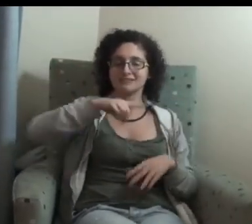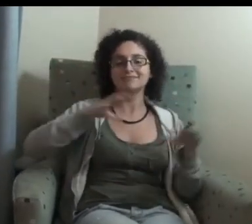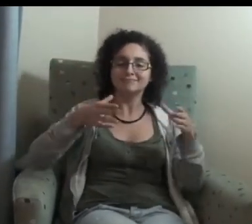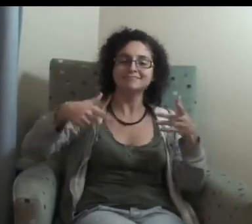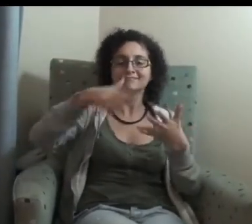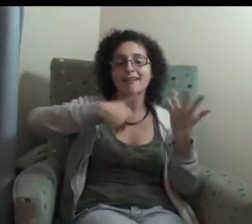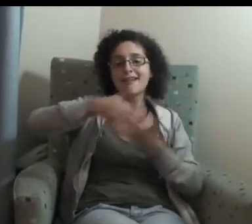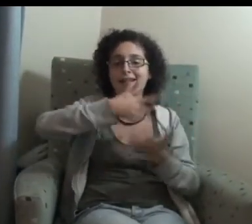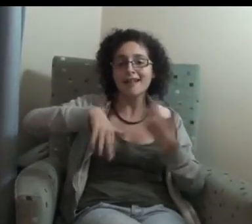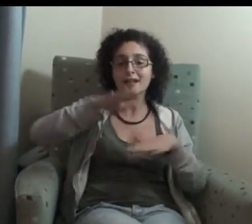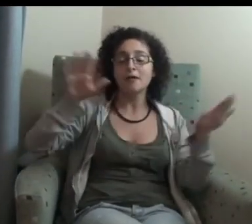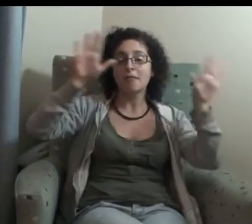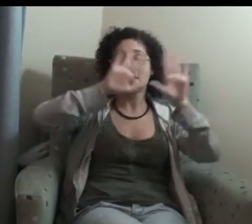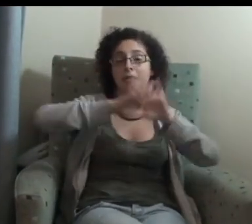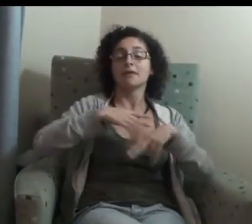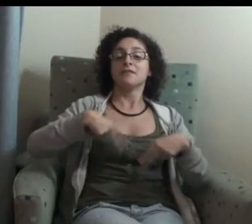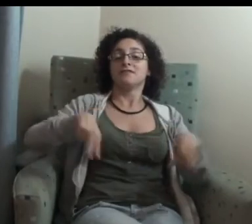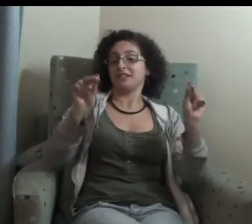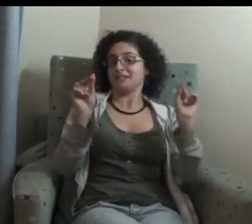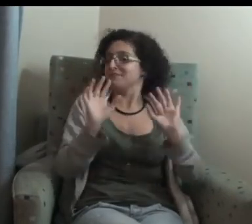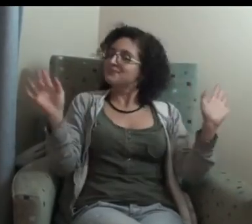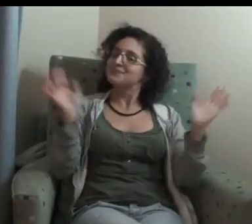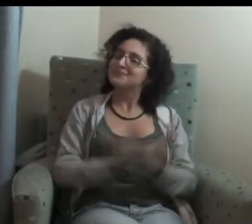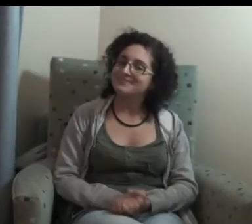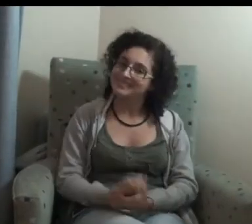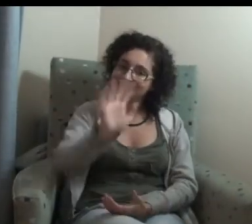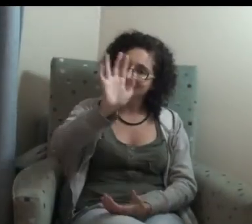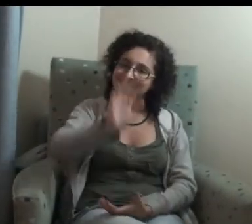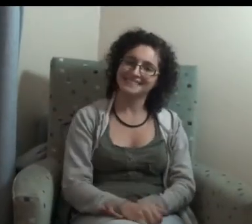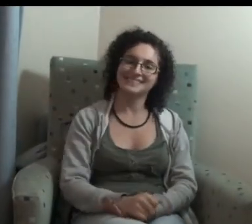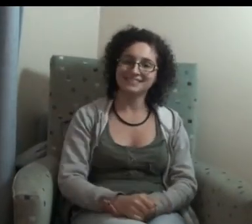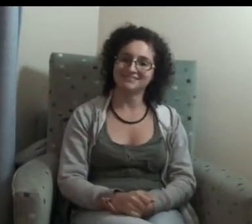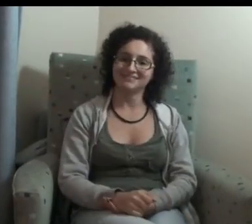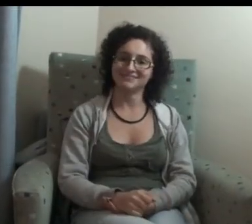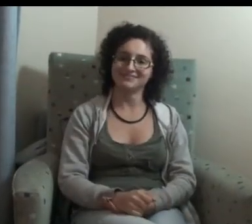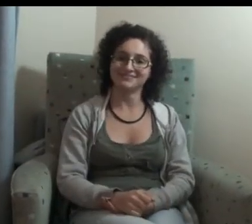was good at these days, you know. But he's still running around up there. Still conducting, he's still playing.